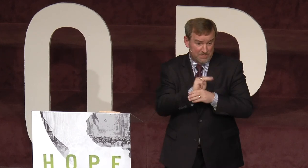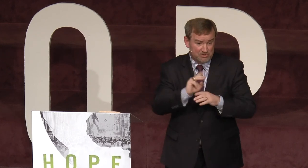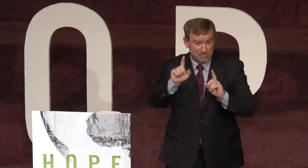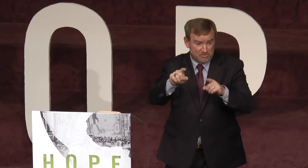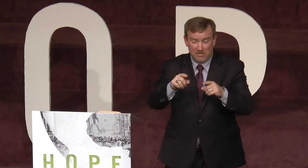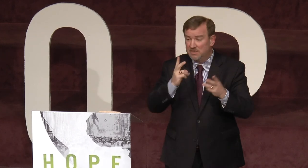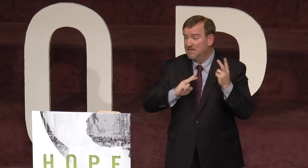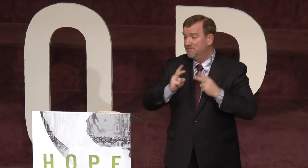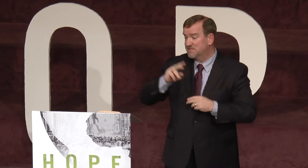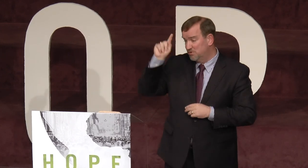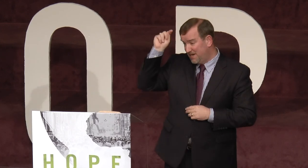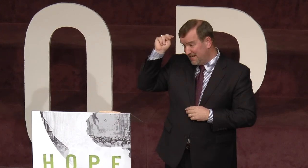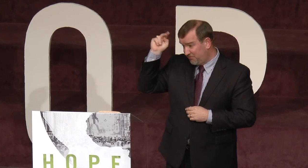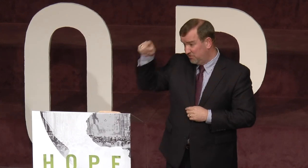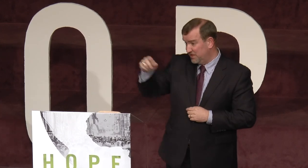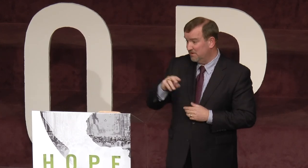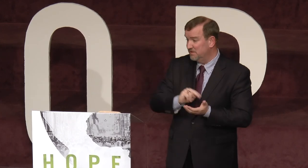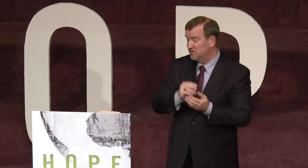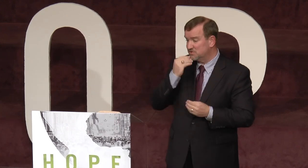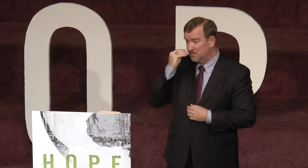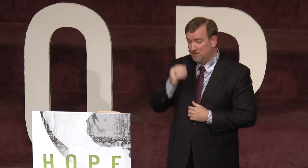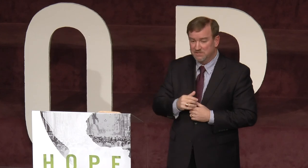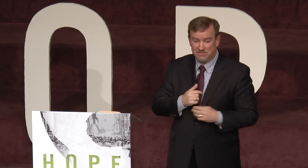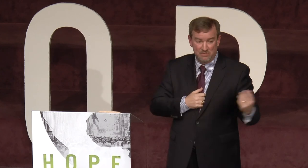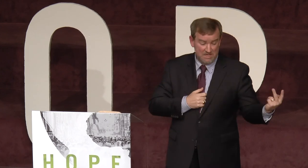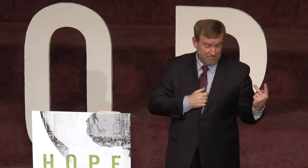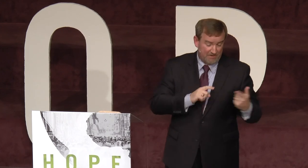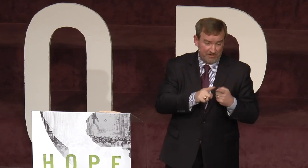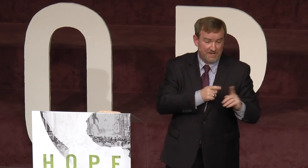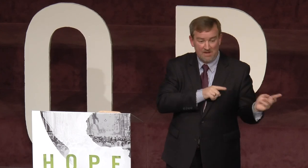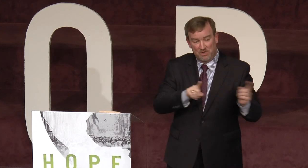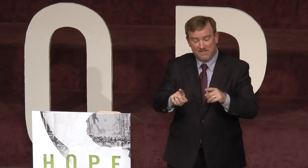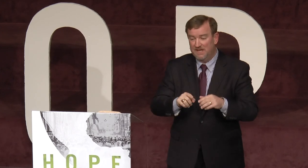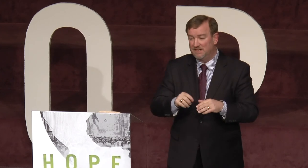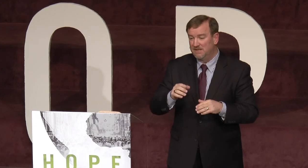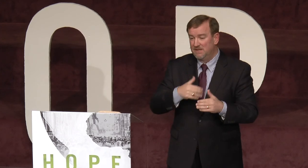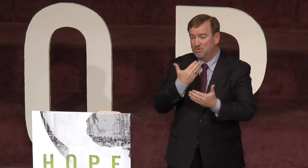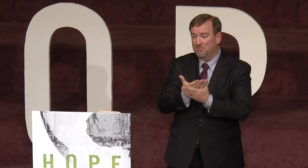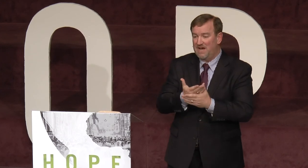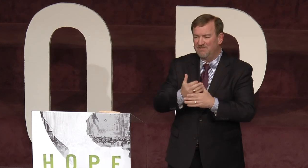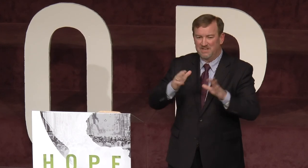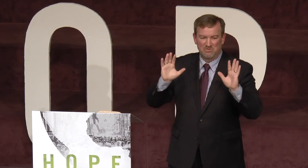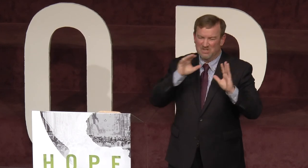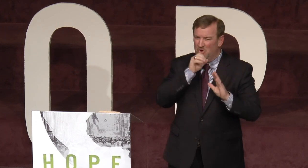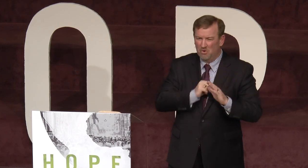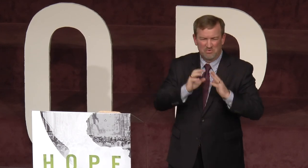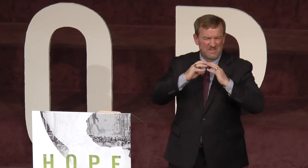ministry, could you go and visit with my nephew there in the nursing home? And so my friend and I went down, and we arrived, and it was an old, really